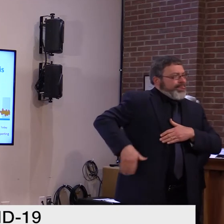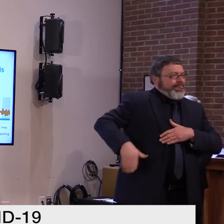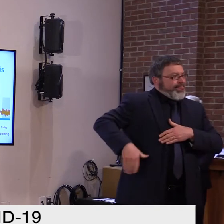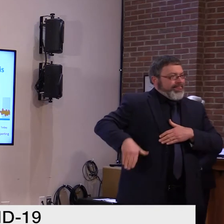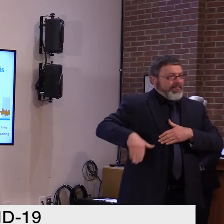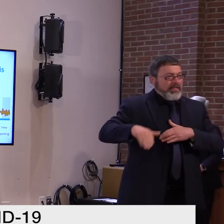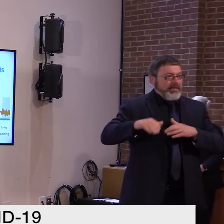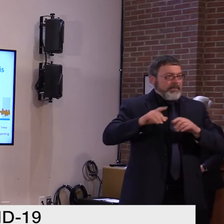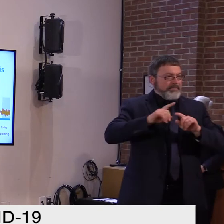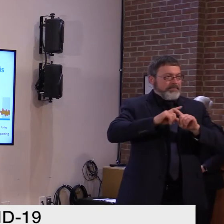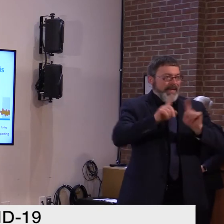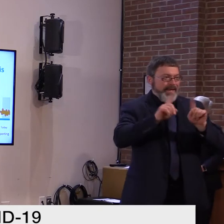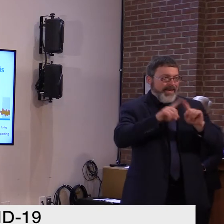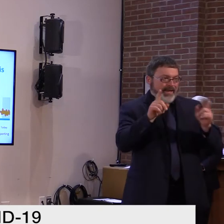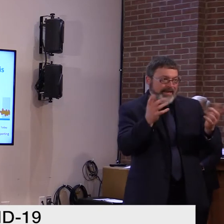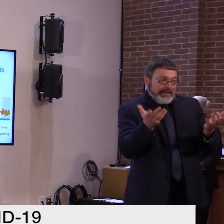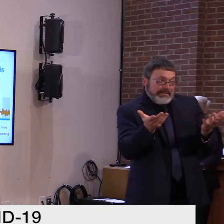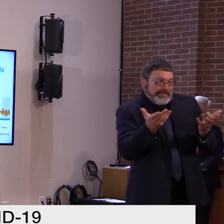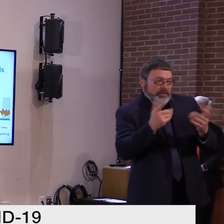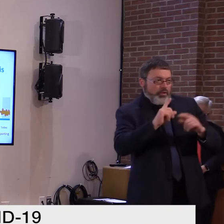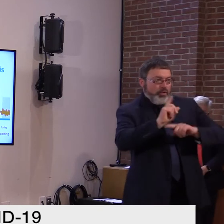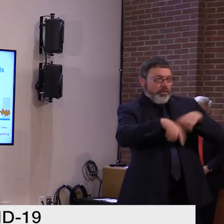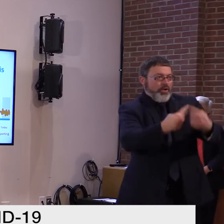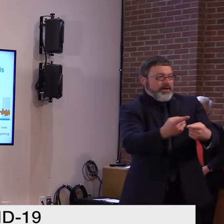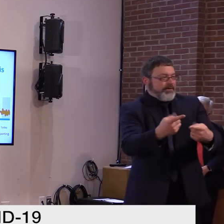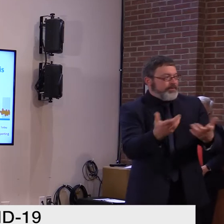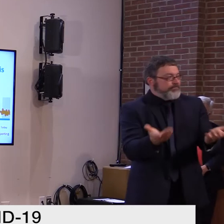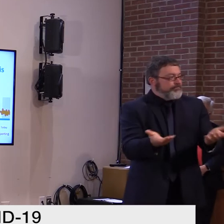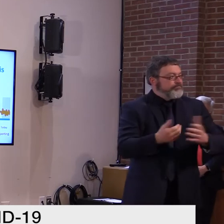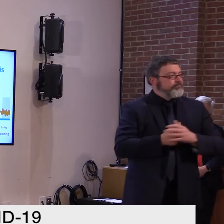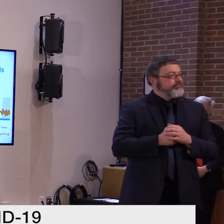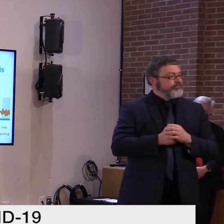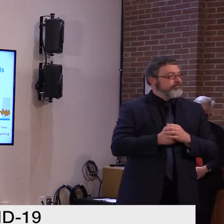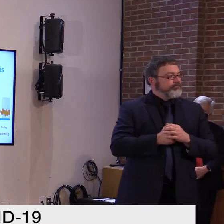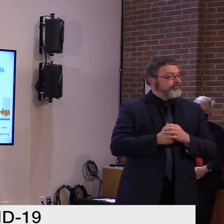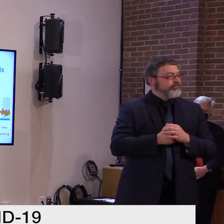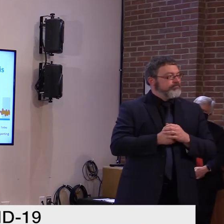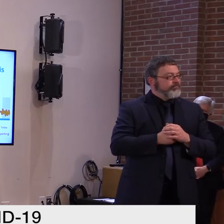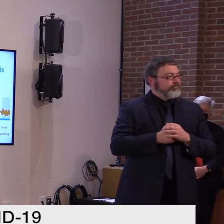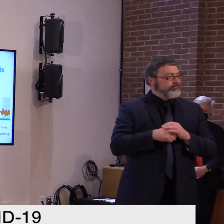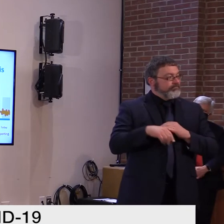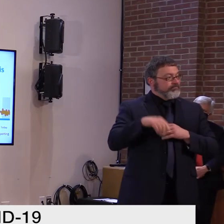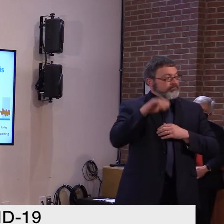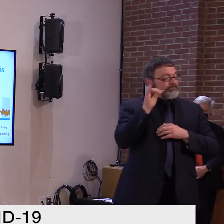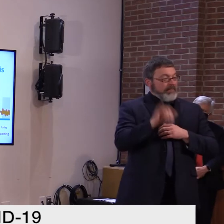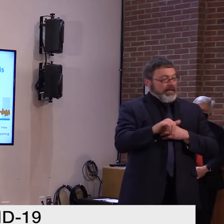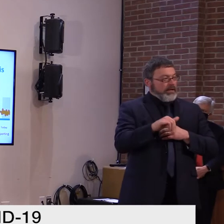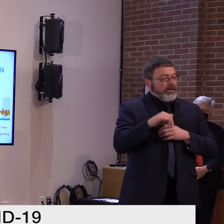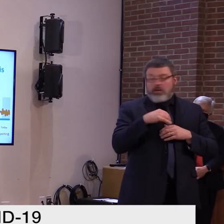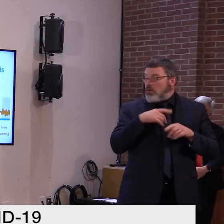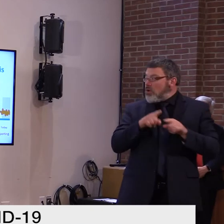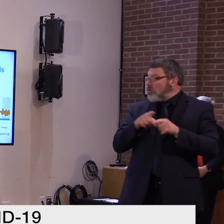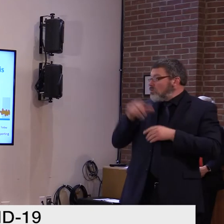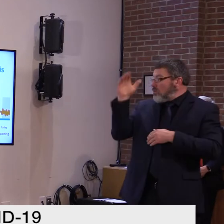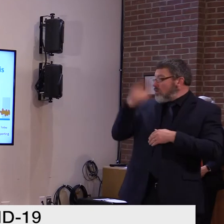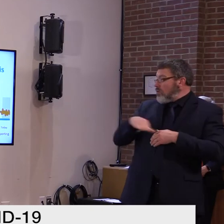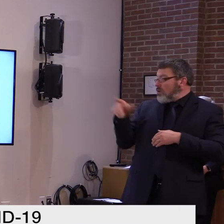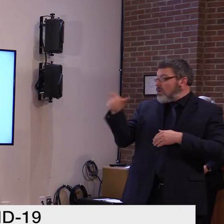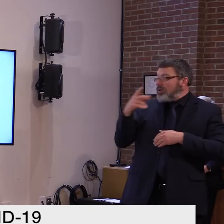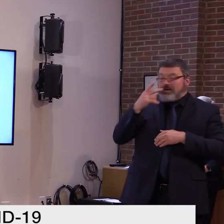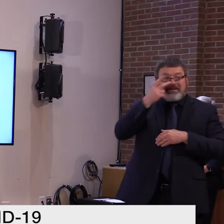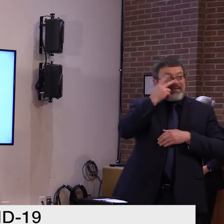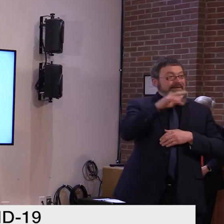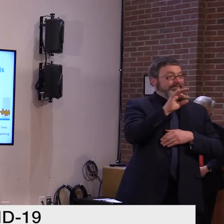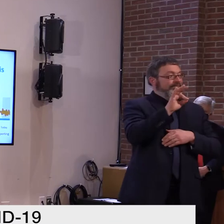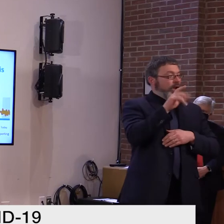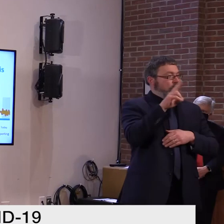Still at a lower level, but in some of our counties, the emergency departments have become exceedingly busy. So